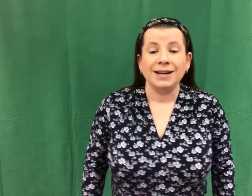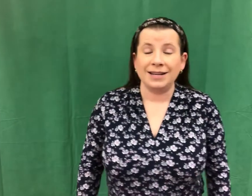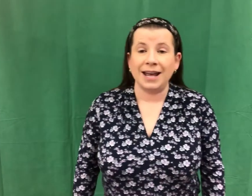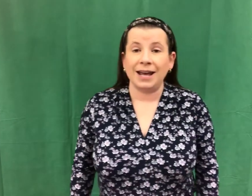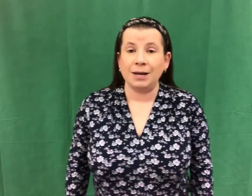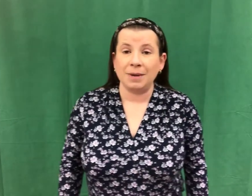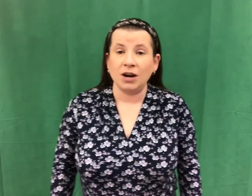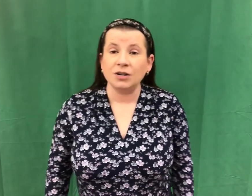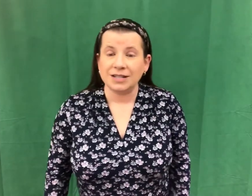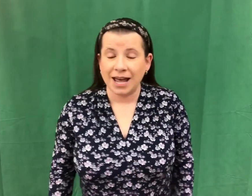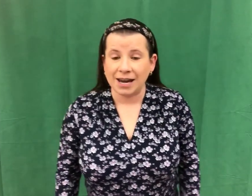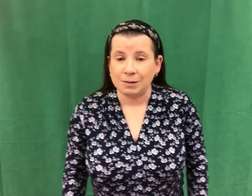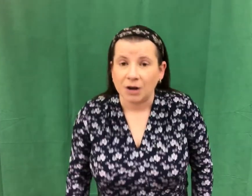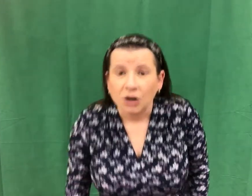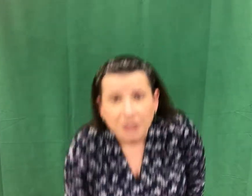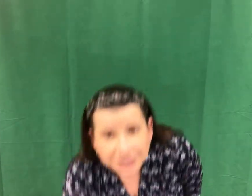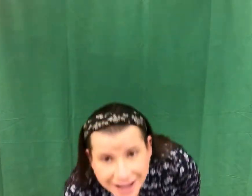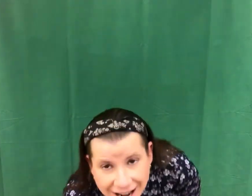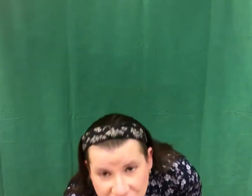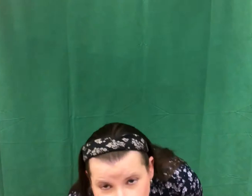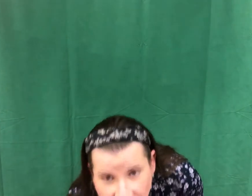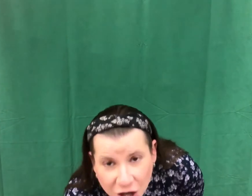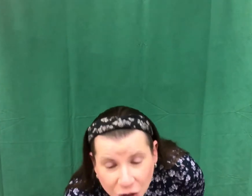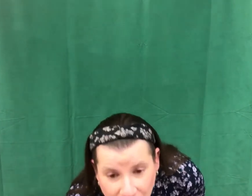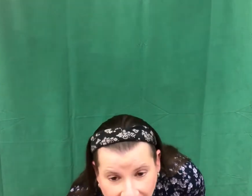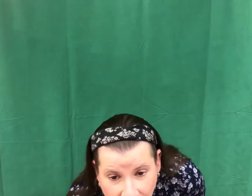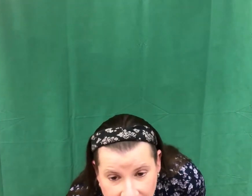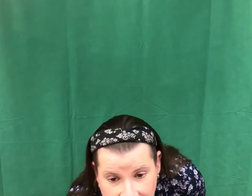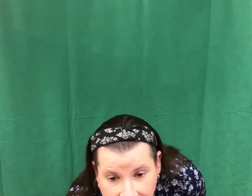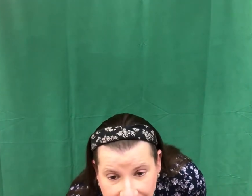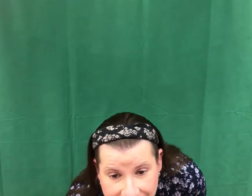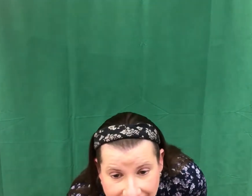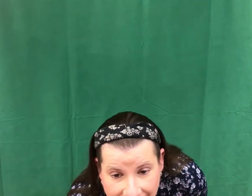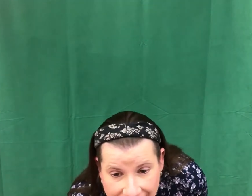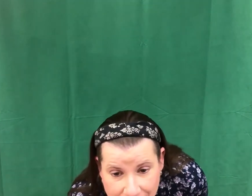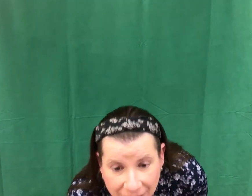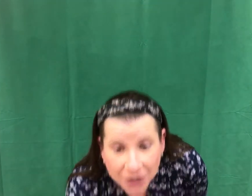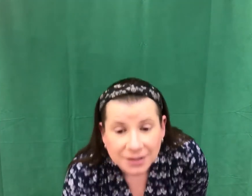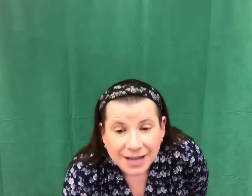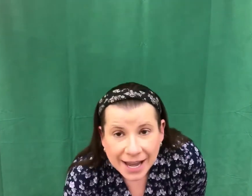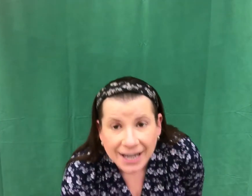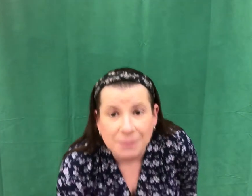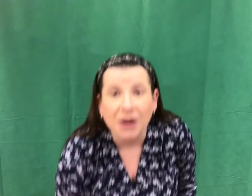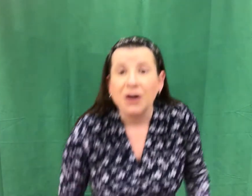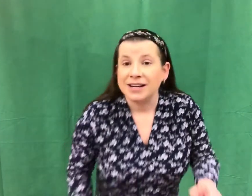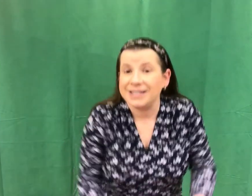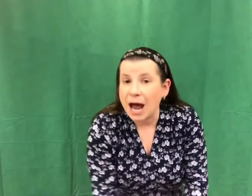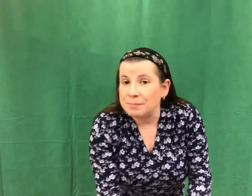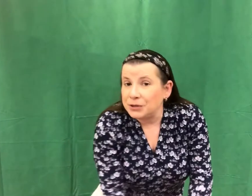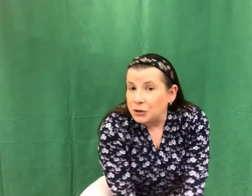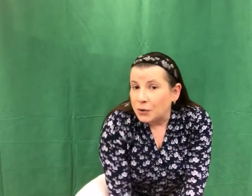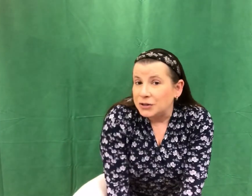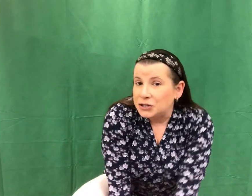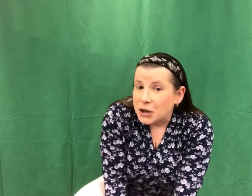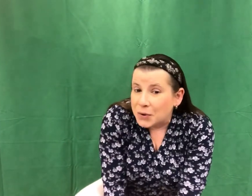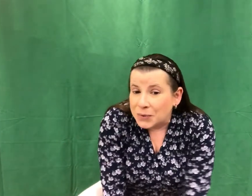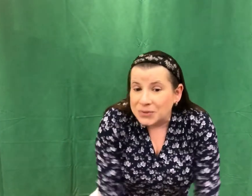Teddy bear, teddy bear, touch the ground. Teddy bear, teddy bear, tap your toes.